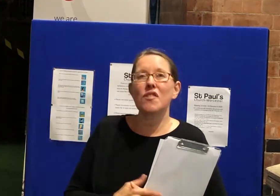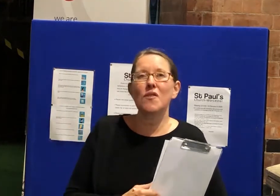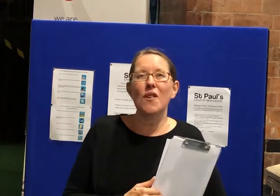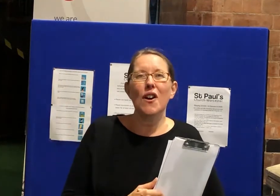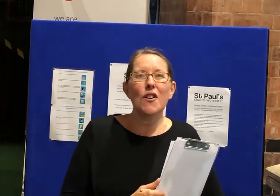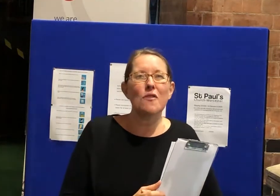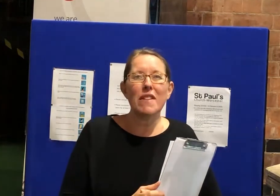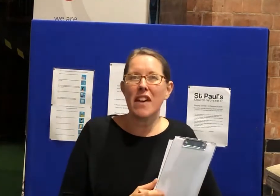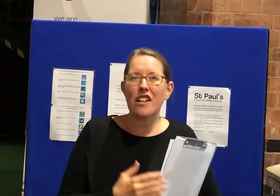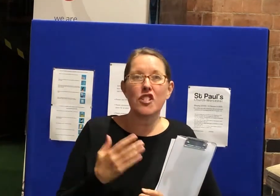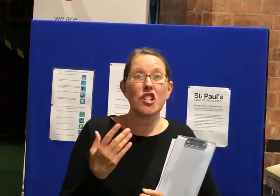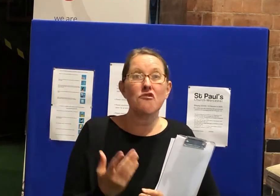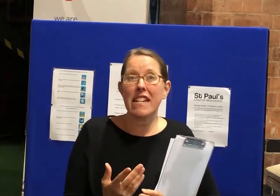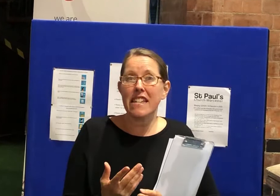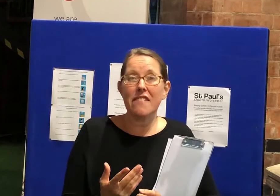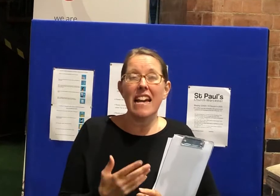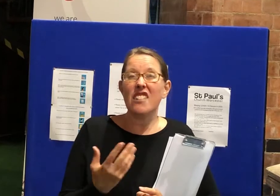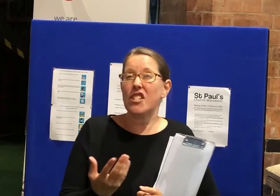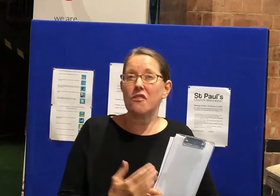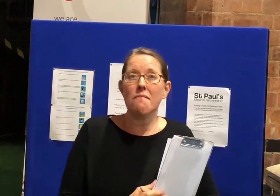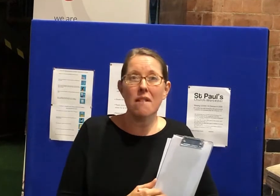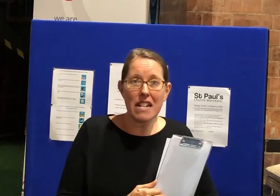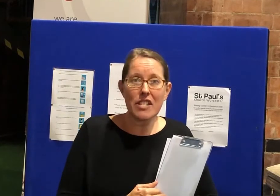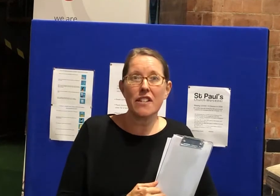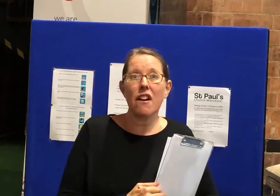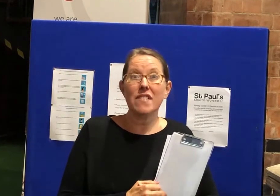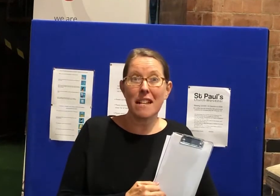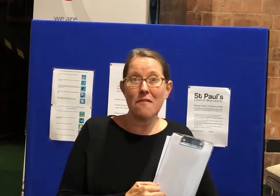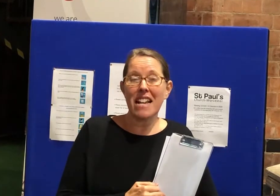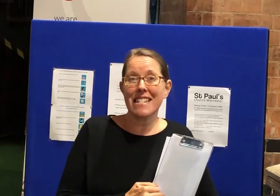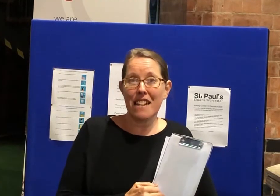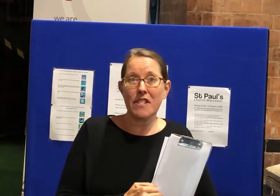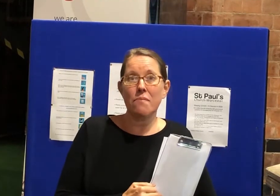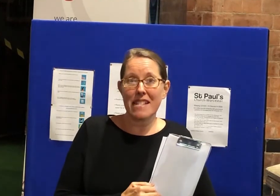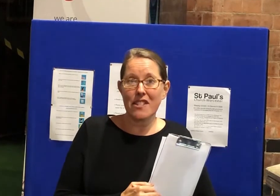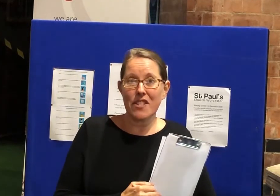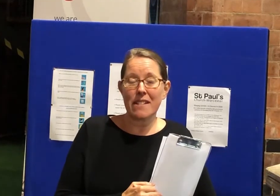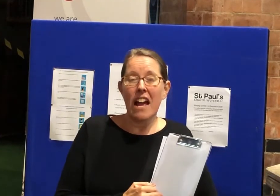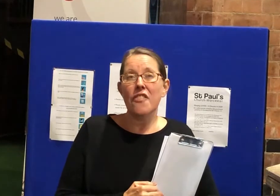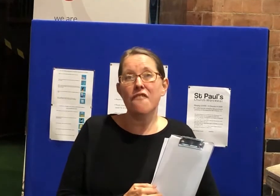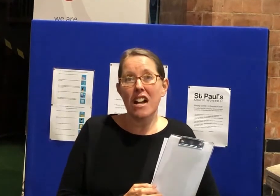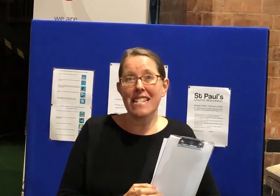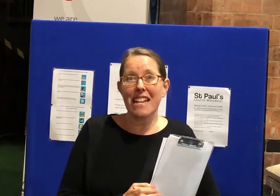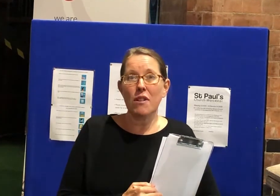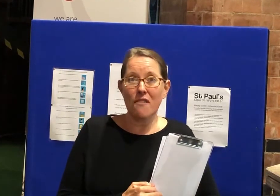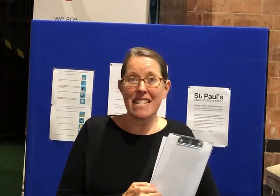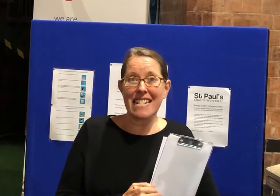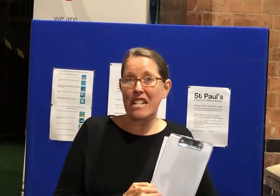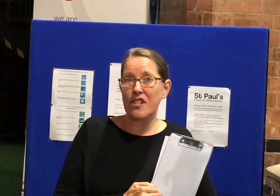the door who will be there just to greet you and just to remind you of some of our safety procedures. The first thing we obviously need you